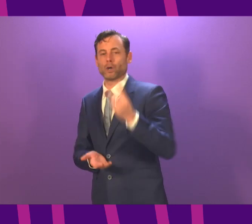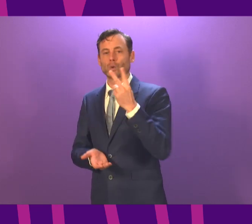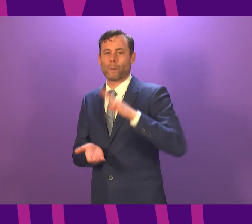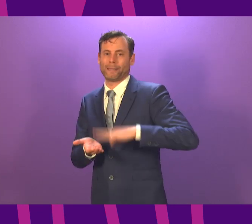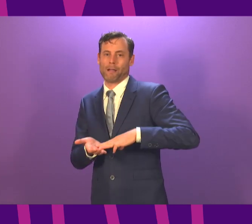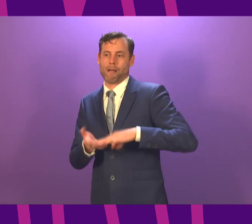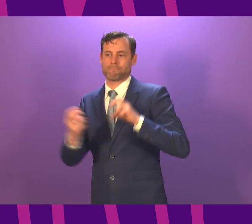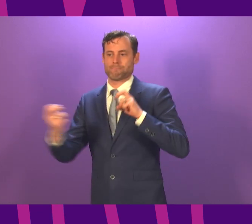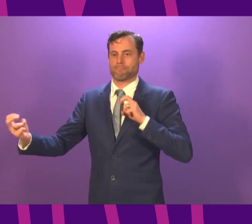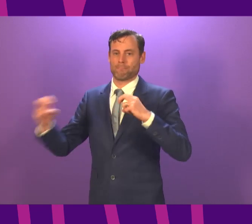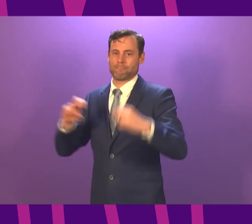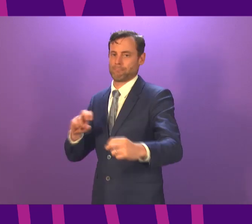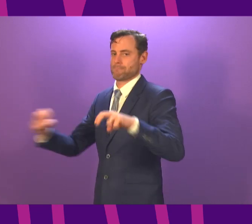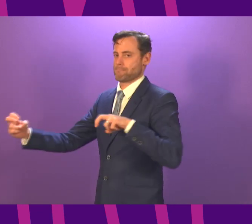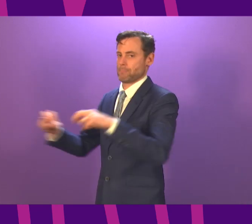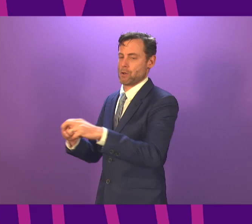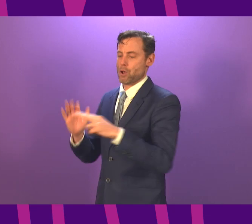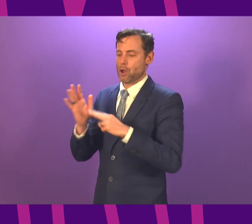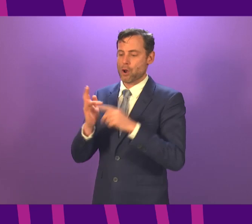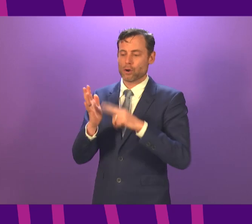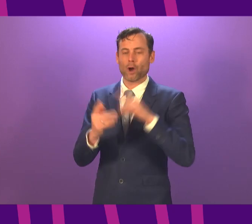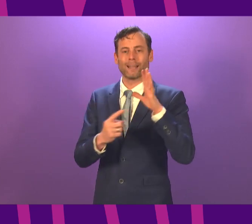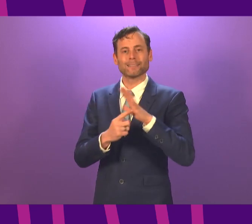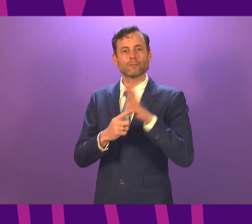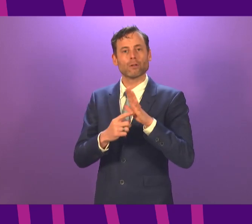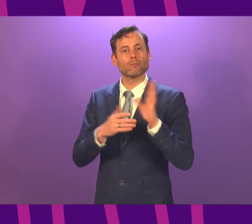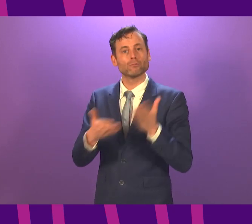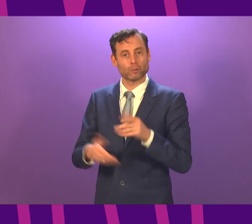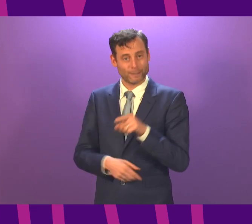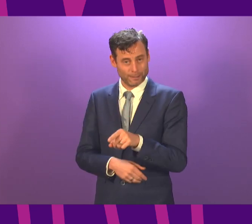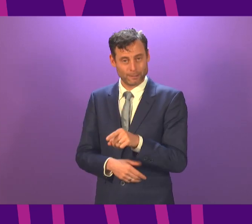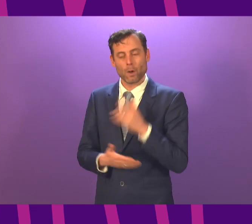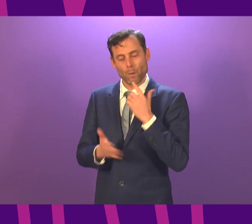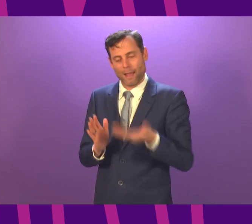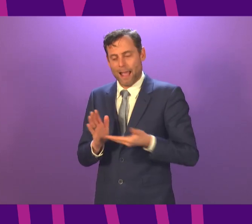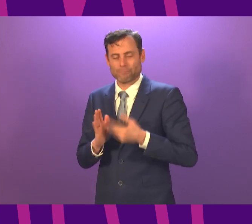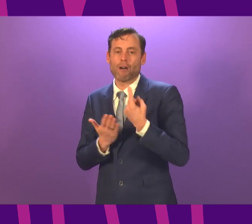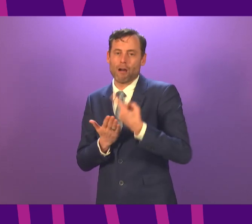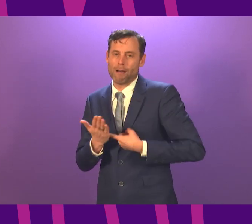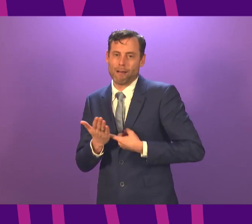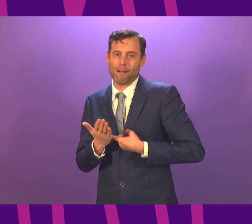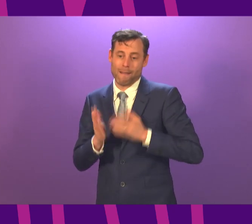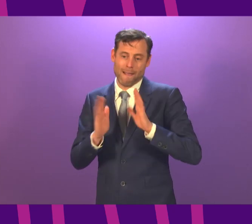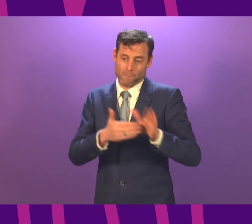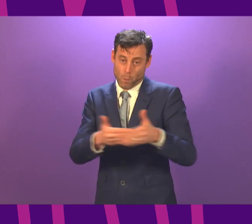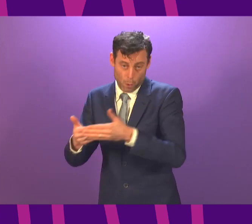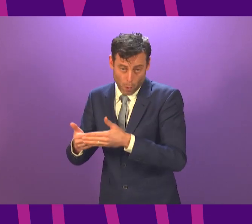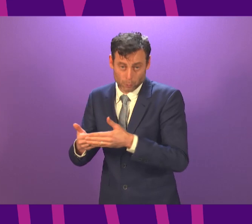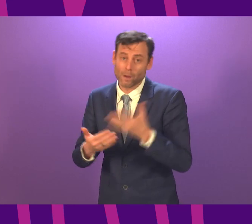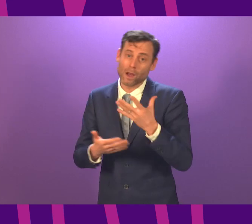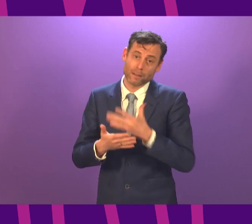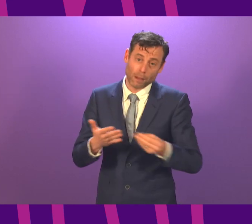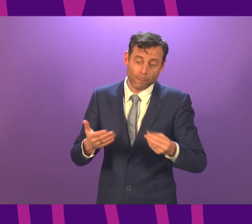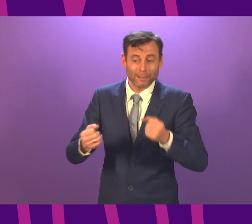The number of non-essential services which remain open will be further restricted. Premises which will need to close as a result of these changes will include, for